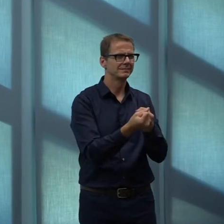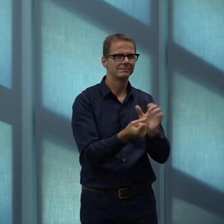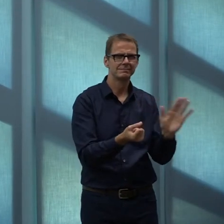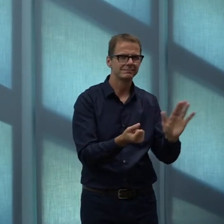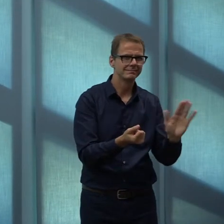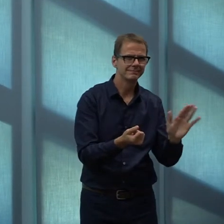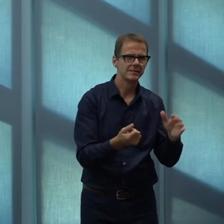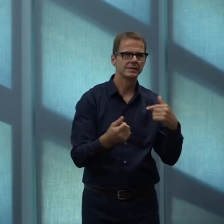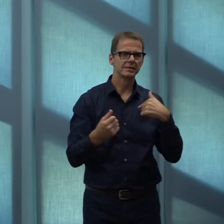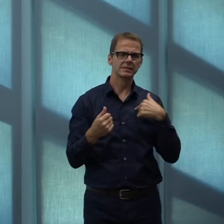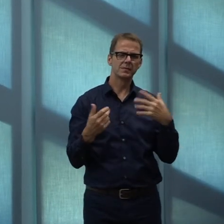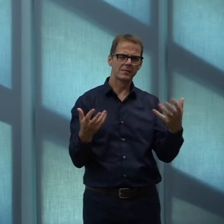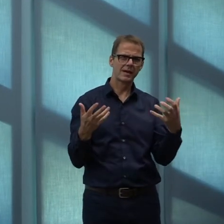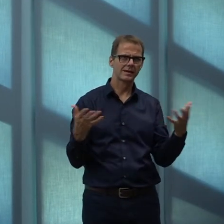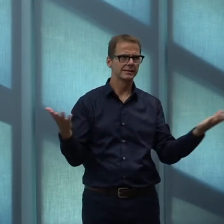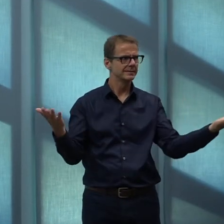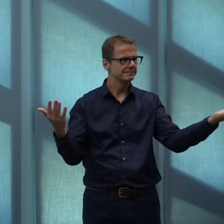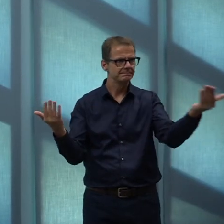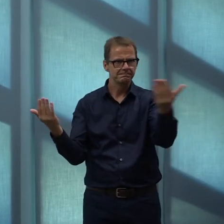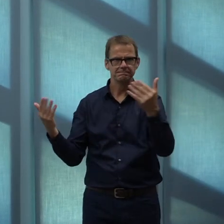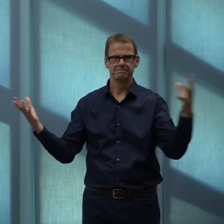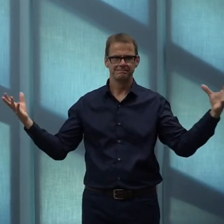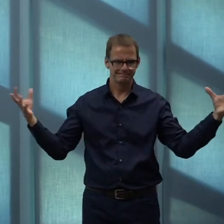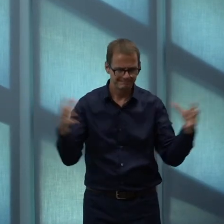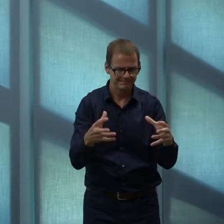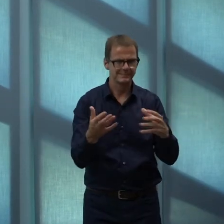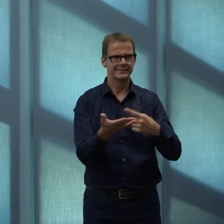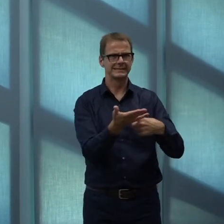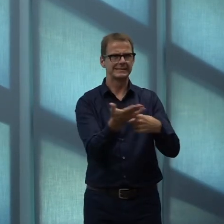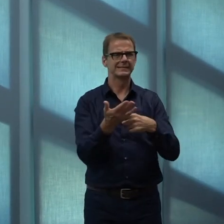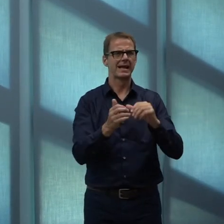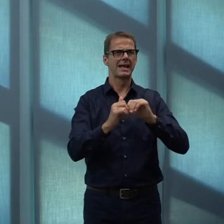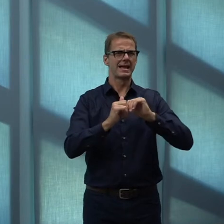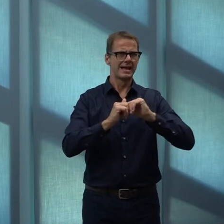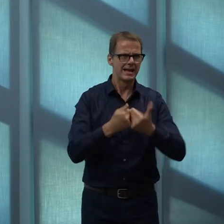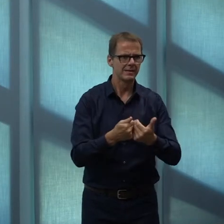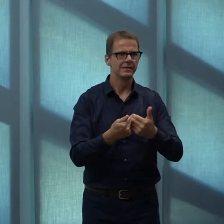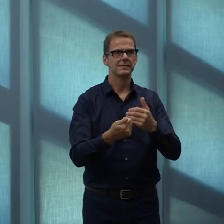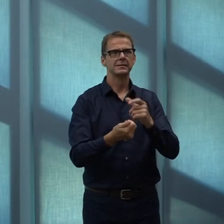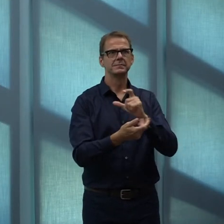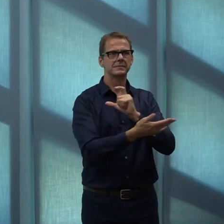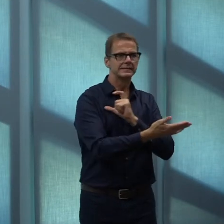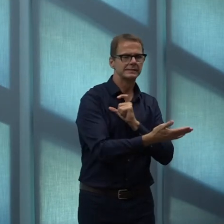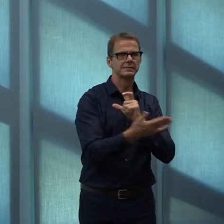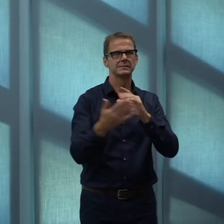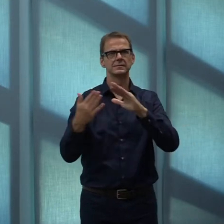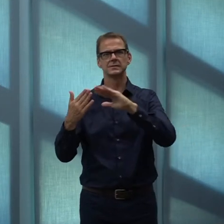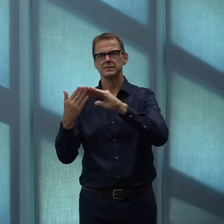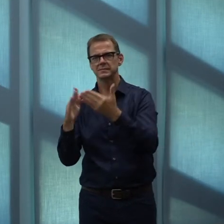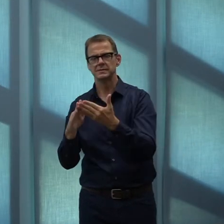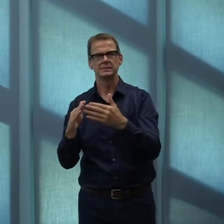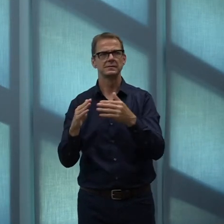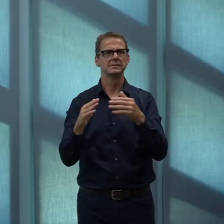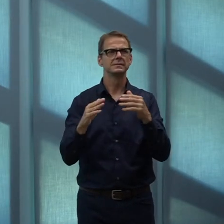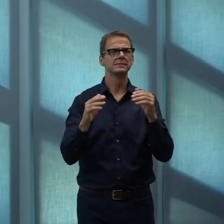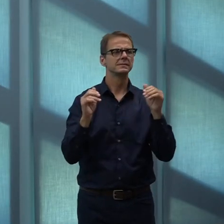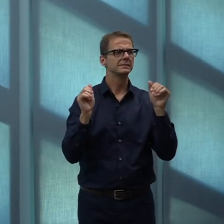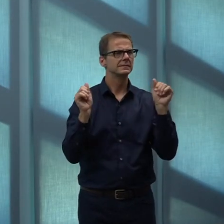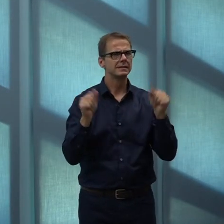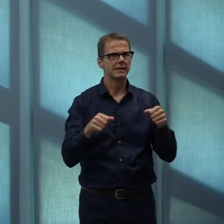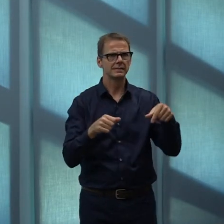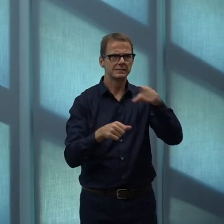to support better community safety outcomes. I think there's real openness to that and that it will be